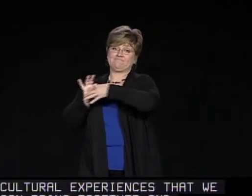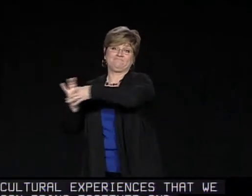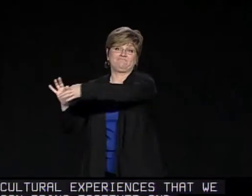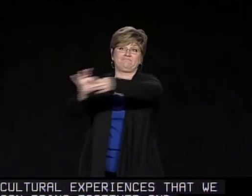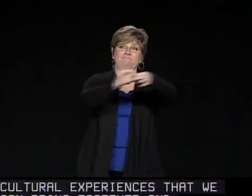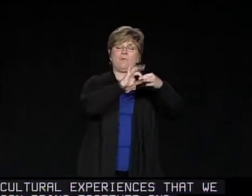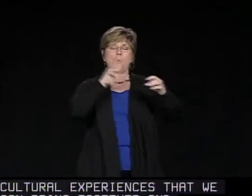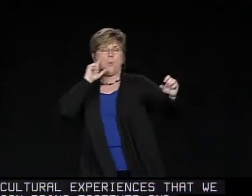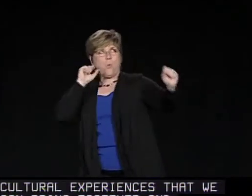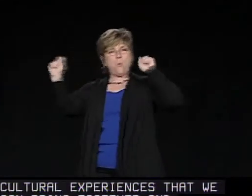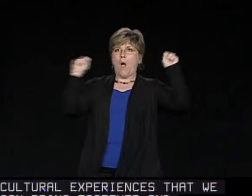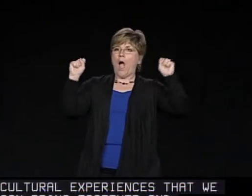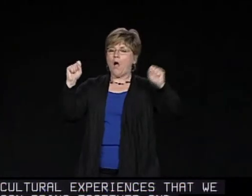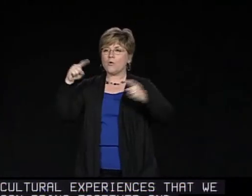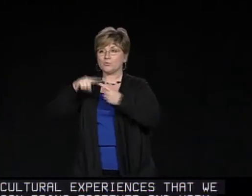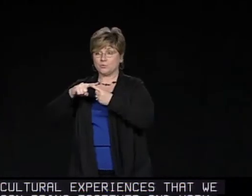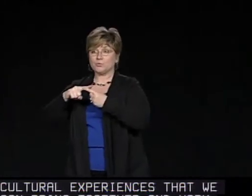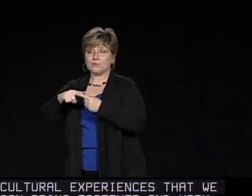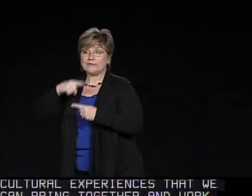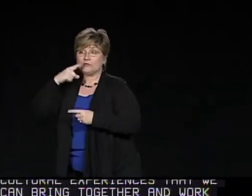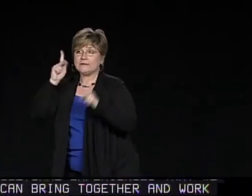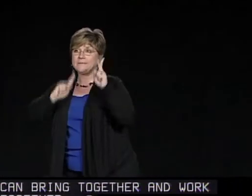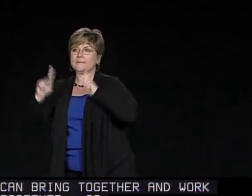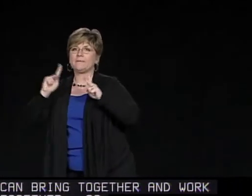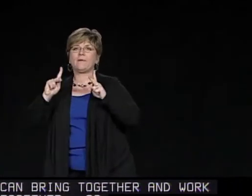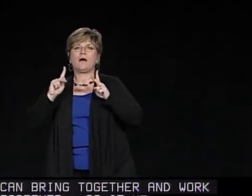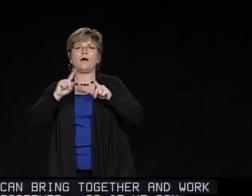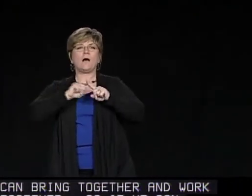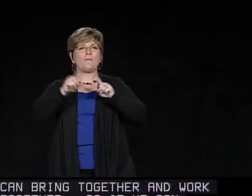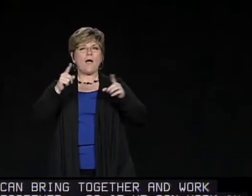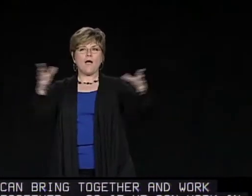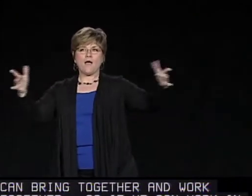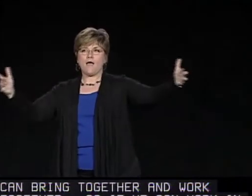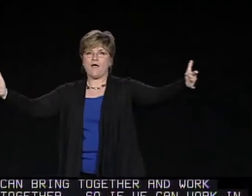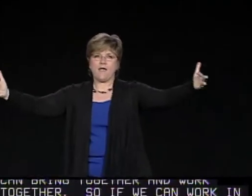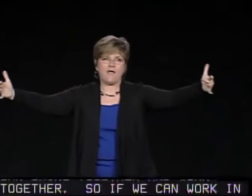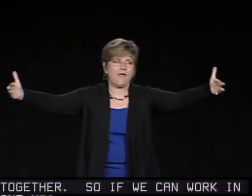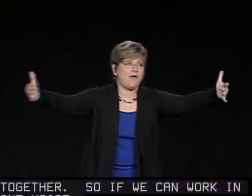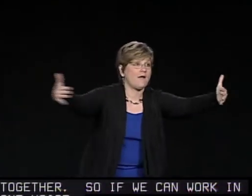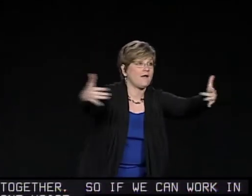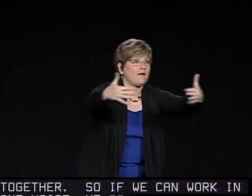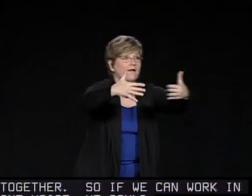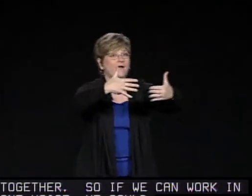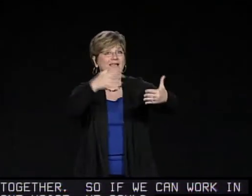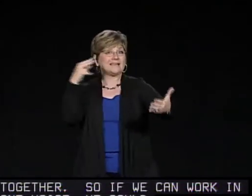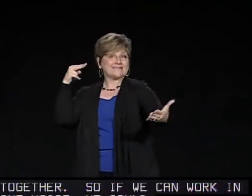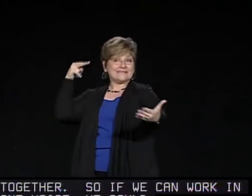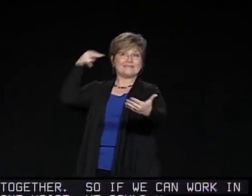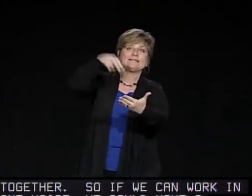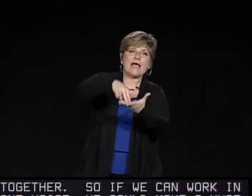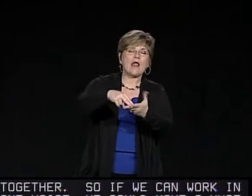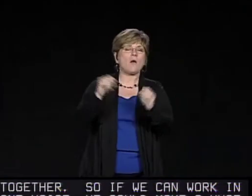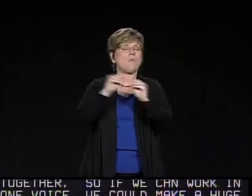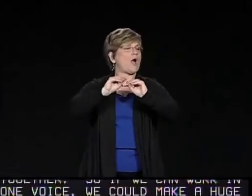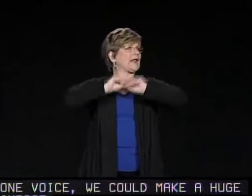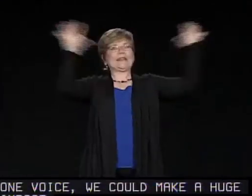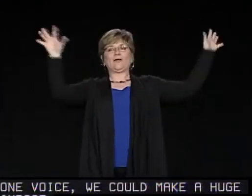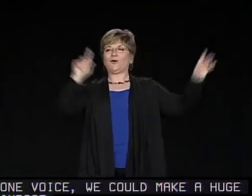So if we can work in one voice, we can make a huge impact. We really